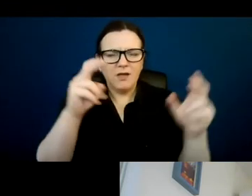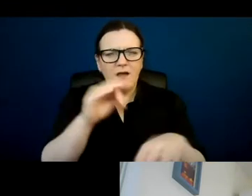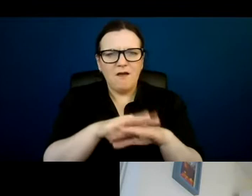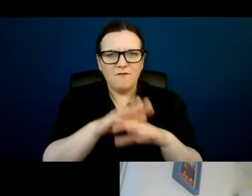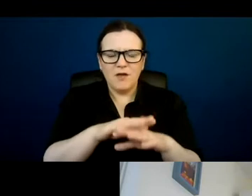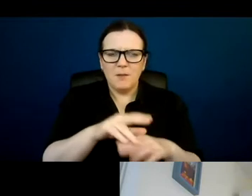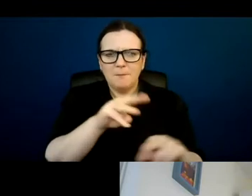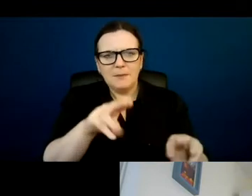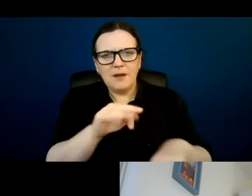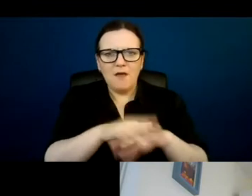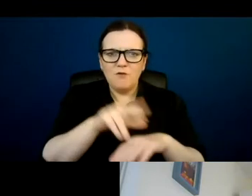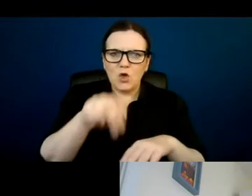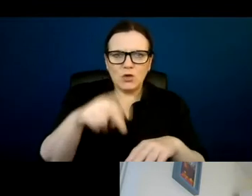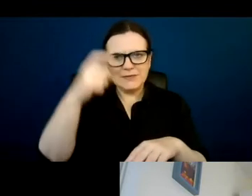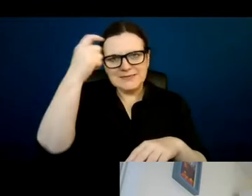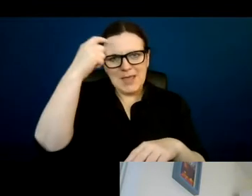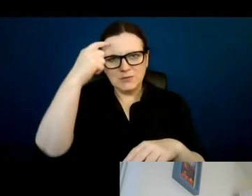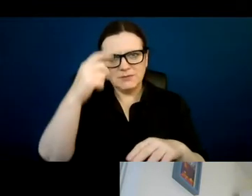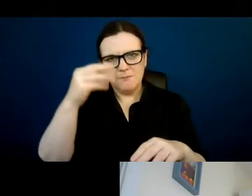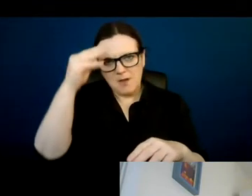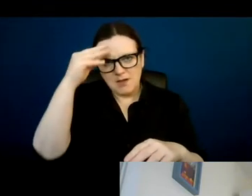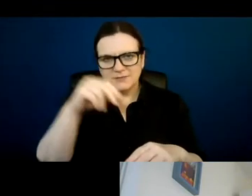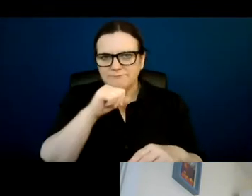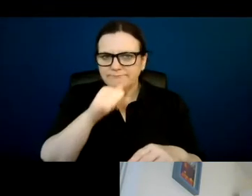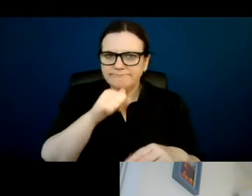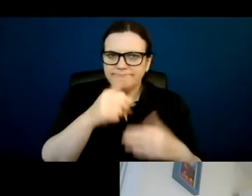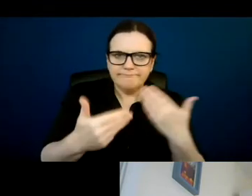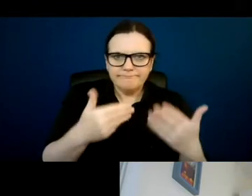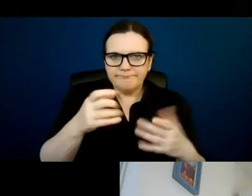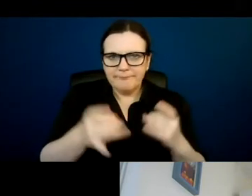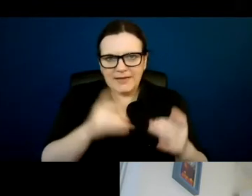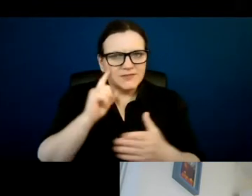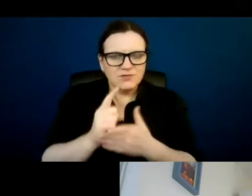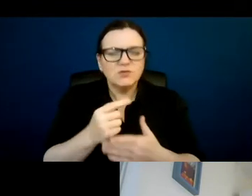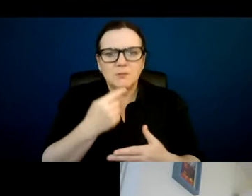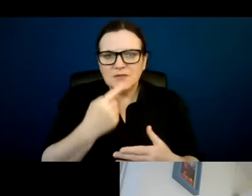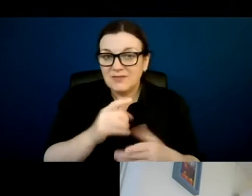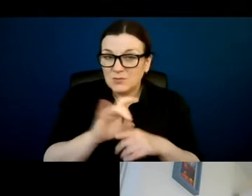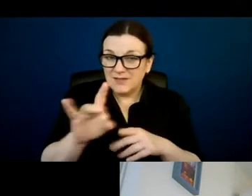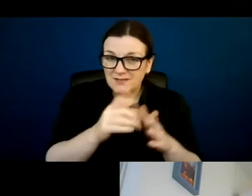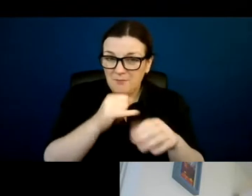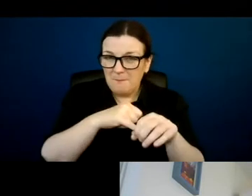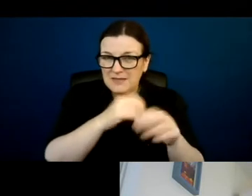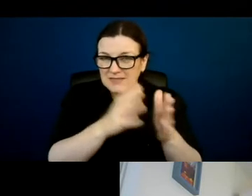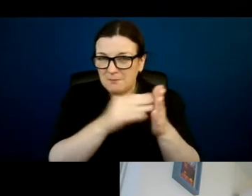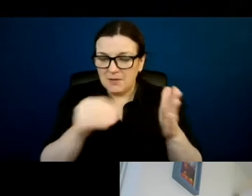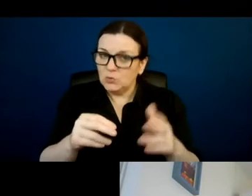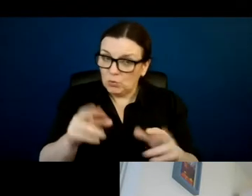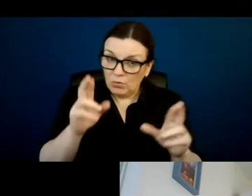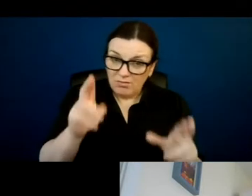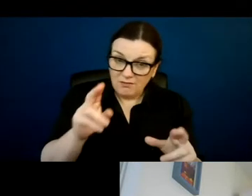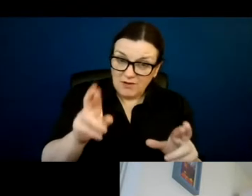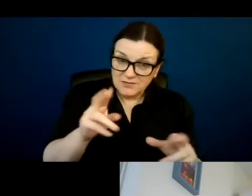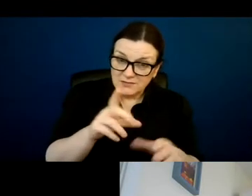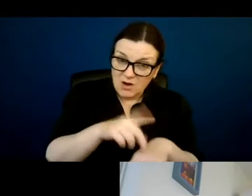that education and training is really important. And so I think you think that doctors in particular would need would need some